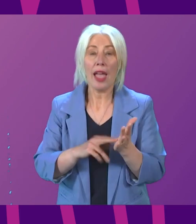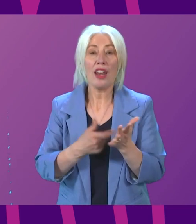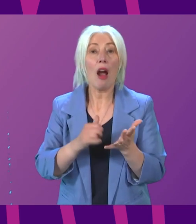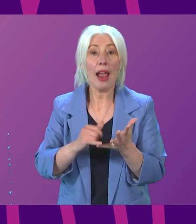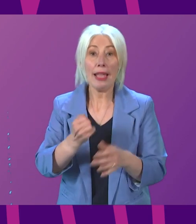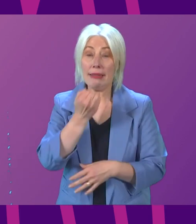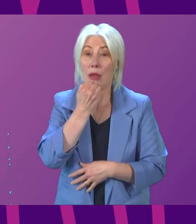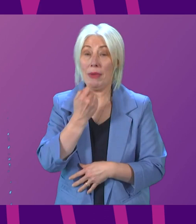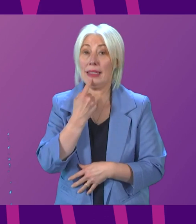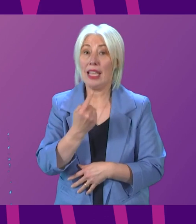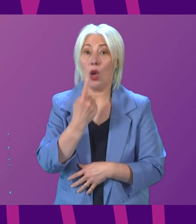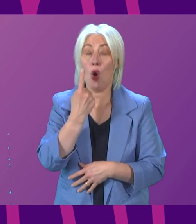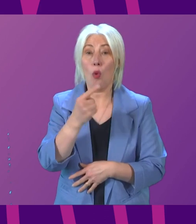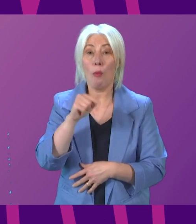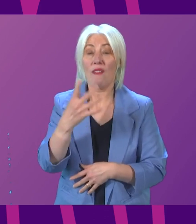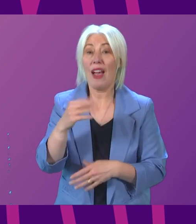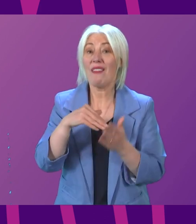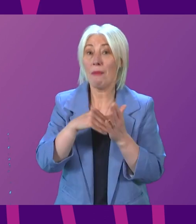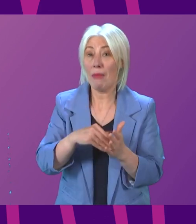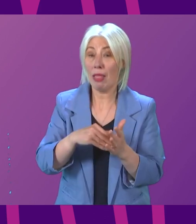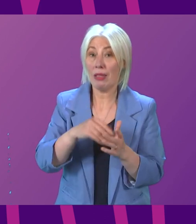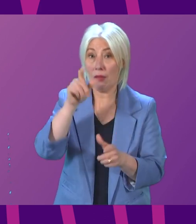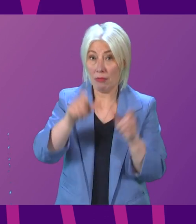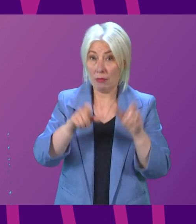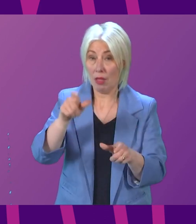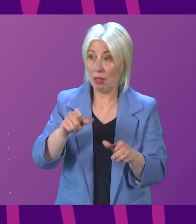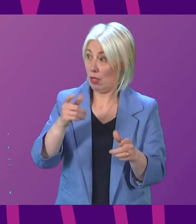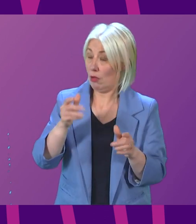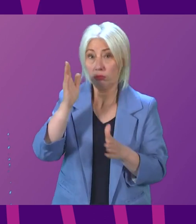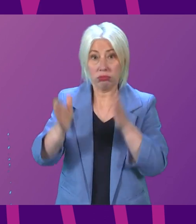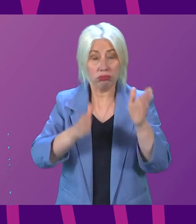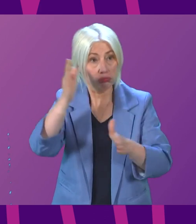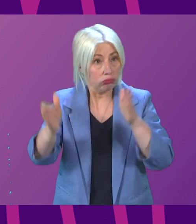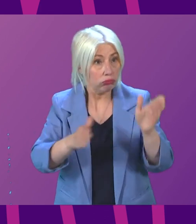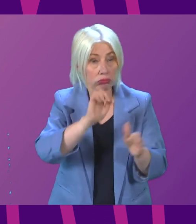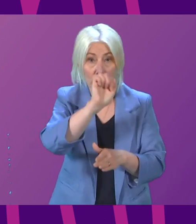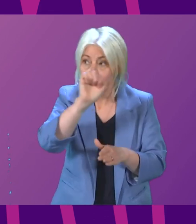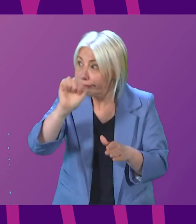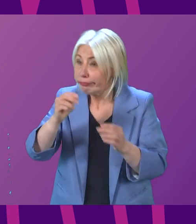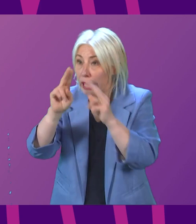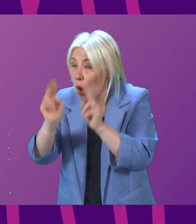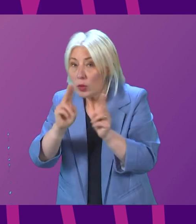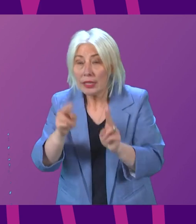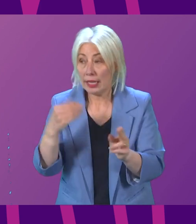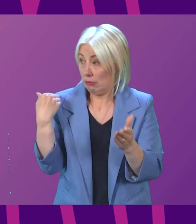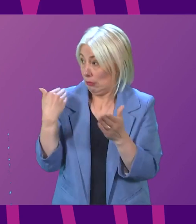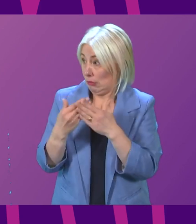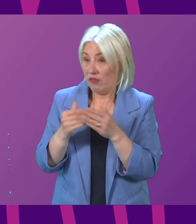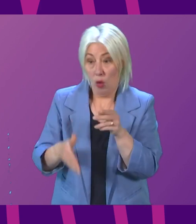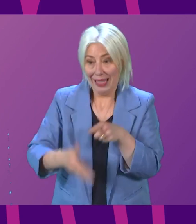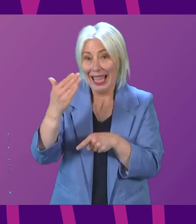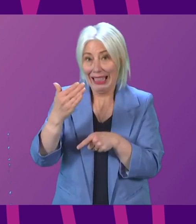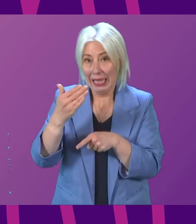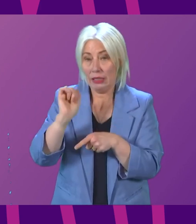numbers show that well over 1.5 million census field force address visits took place across Scotland in the lead-up to the deadline,